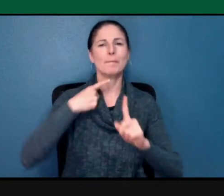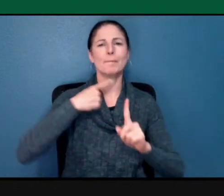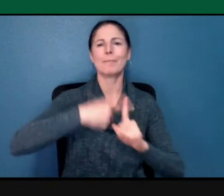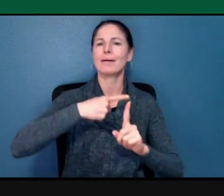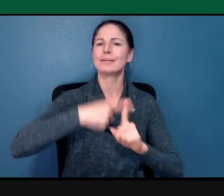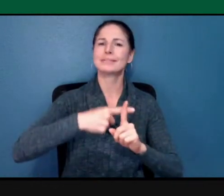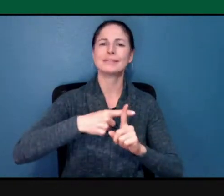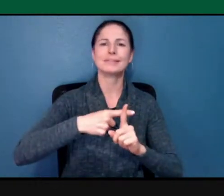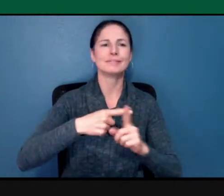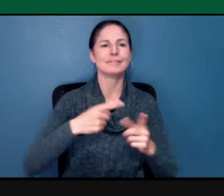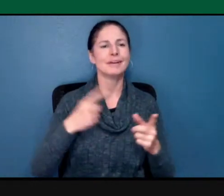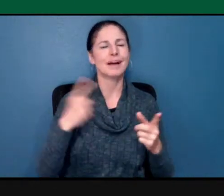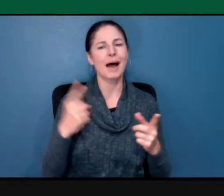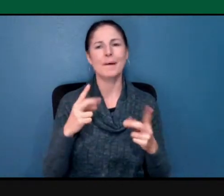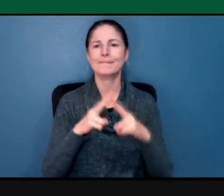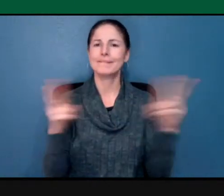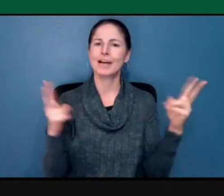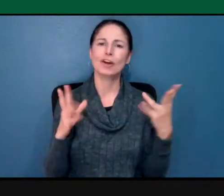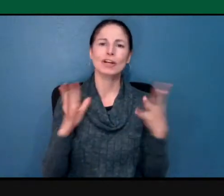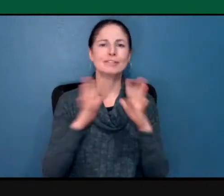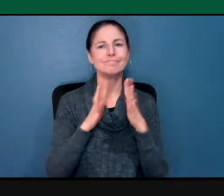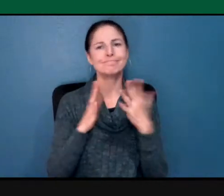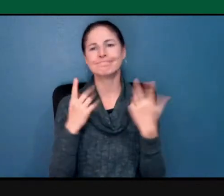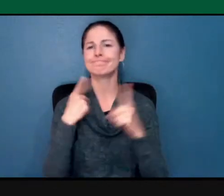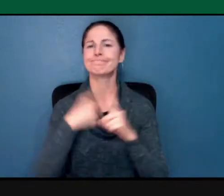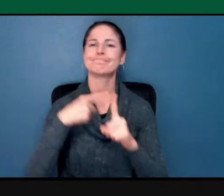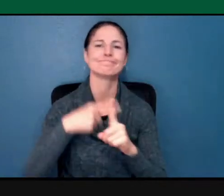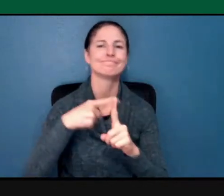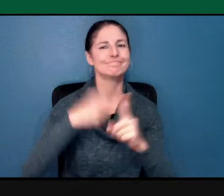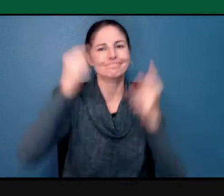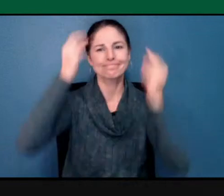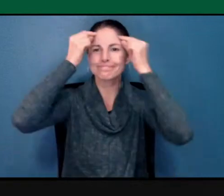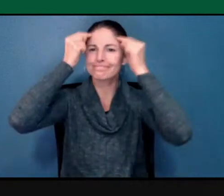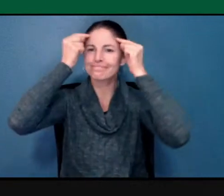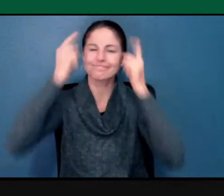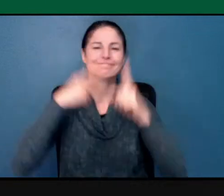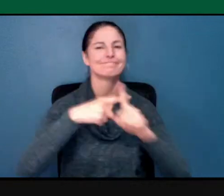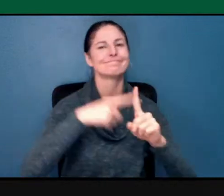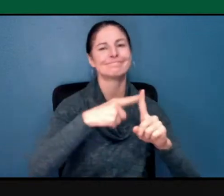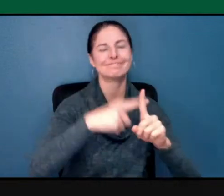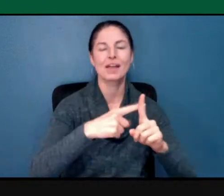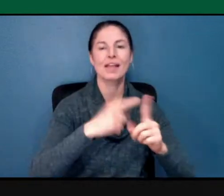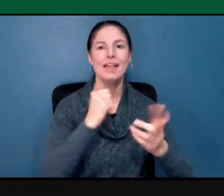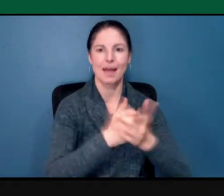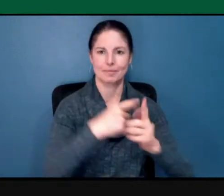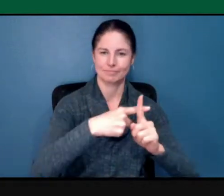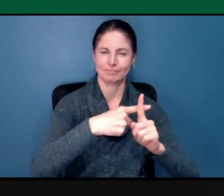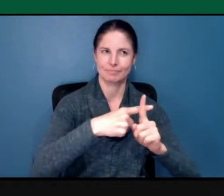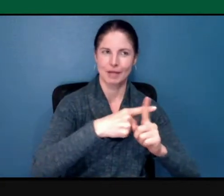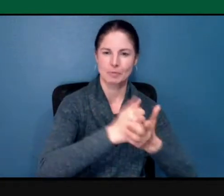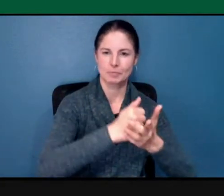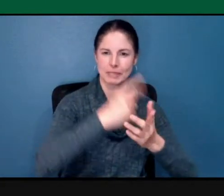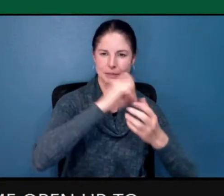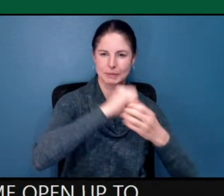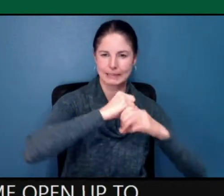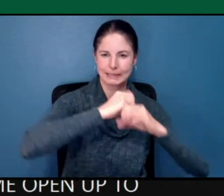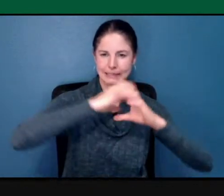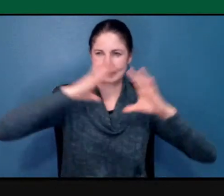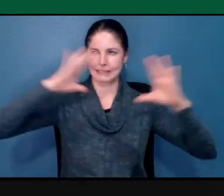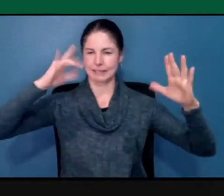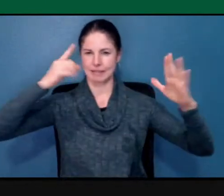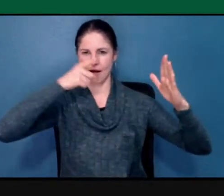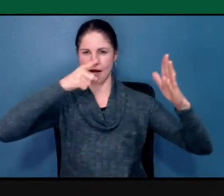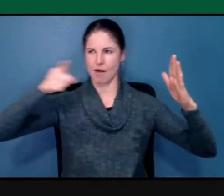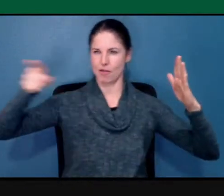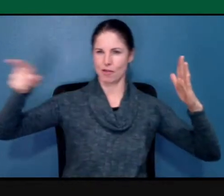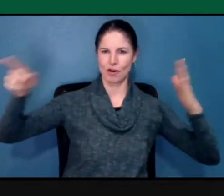Pollyanna, but that's usually what I start from. And that helps me open up to think about other things, too, instead of just, you know, hanging on